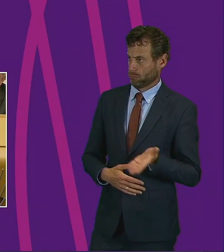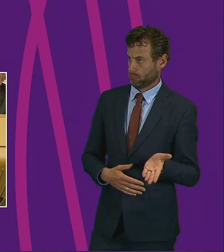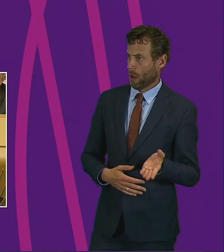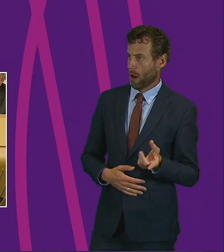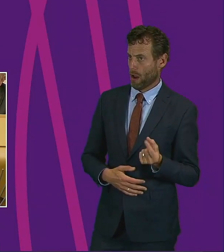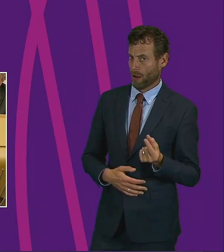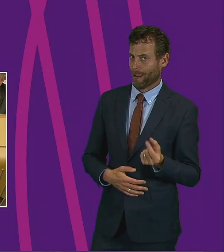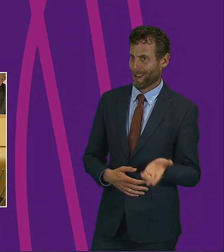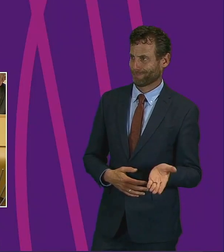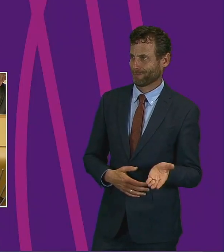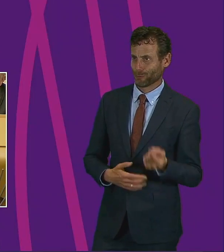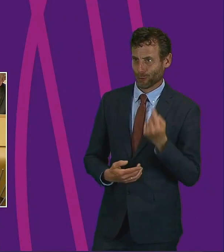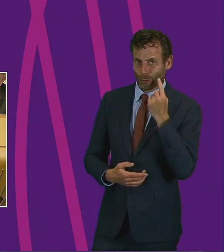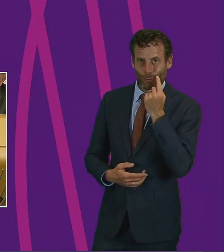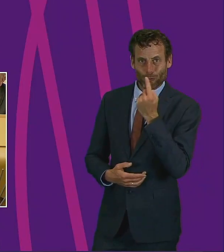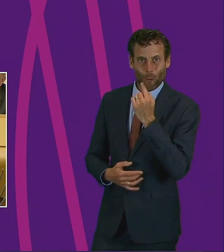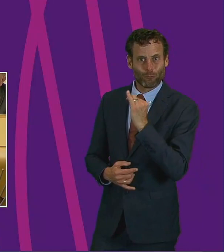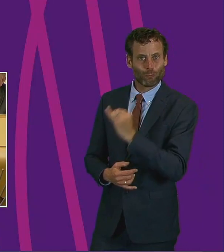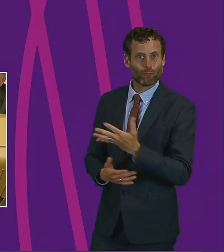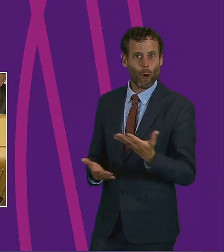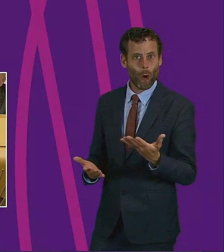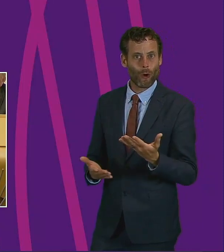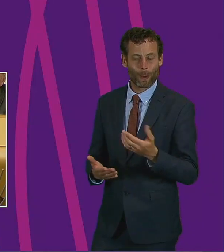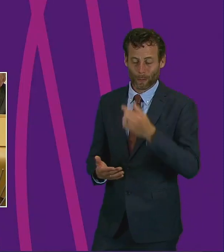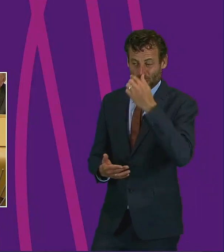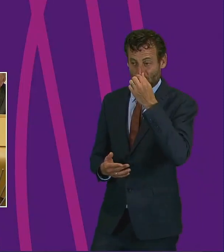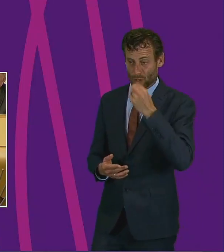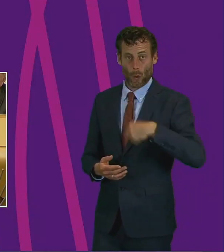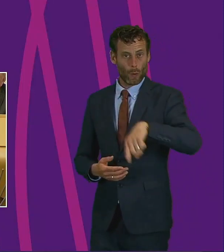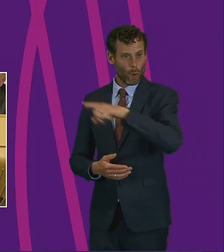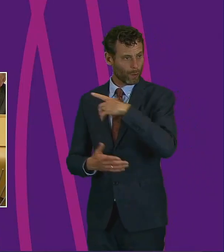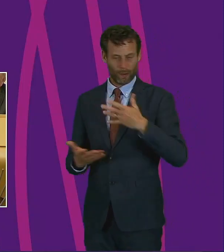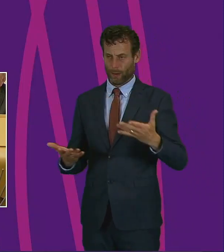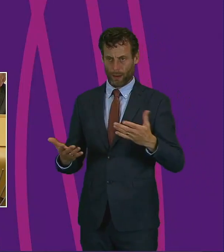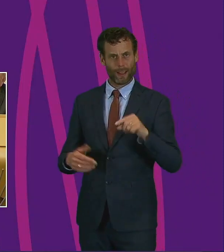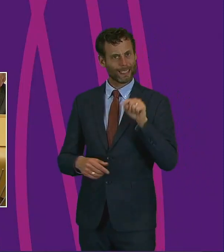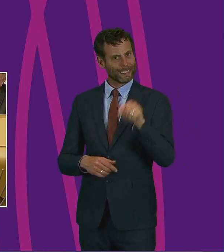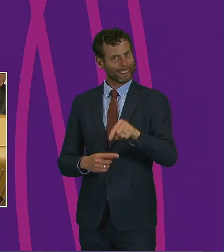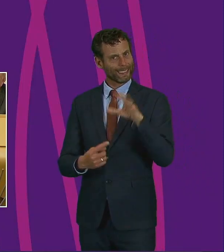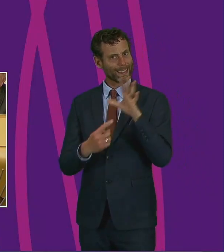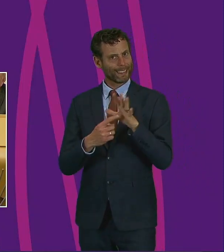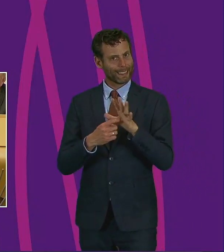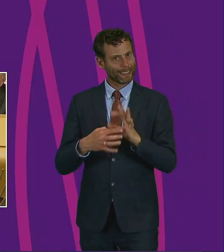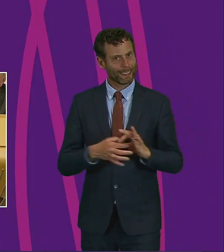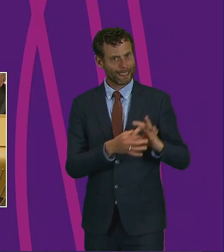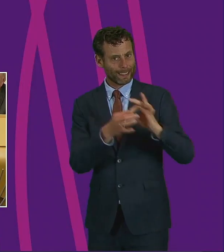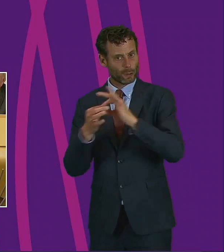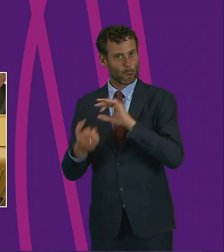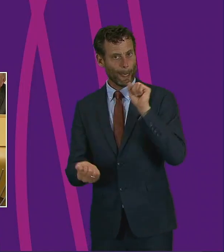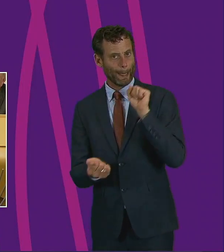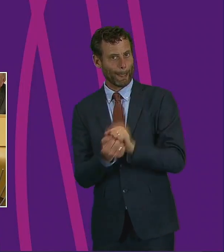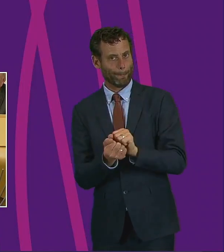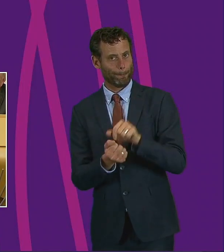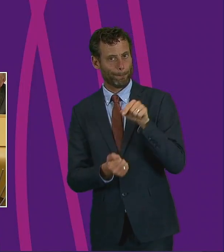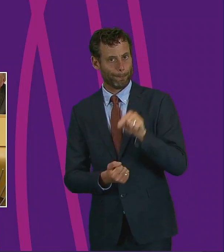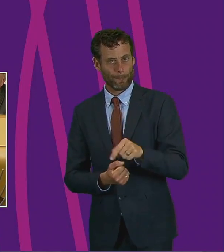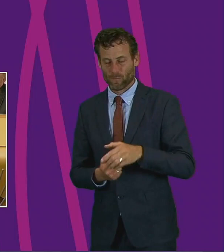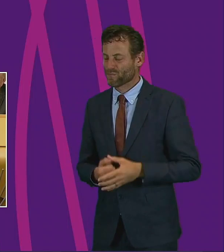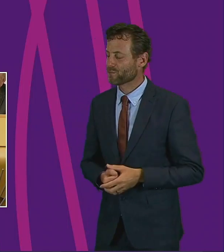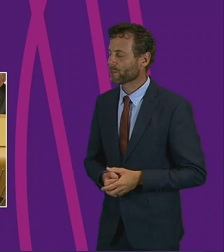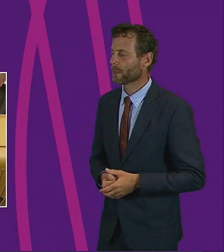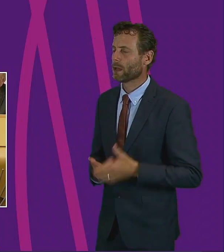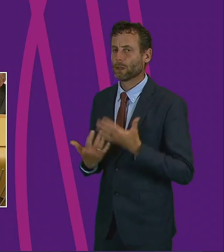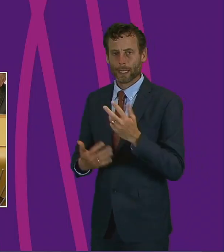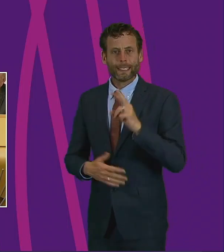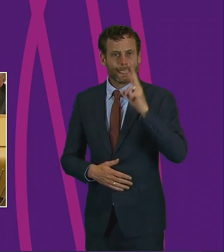We're kind of checking in on each other and that spirit of community is obvious for anyone to see. But for all these small